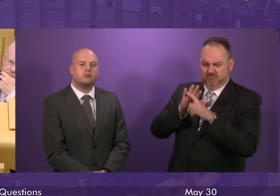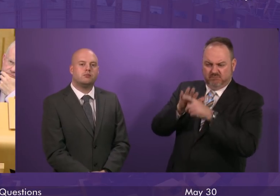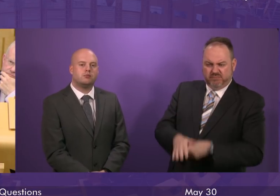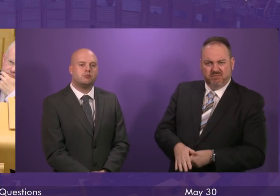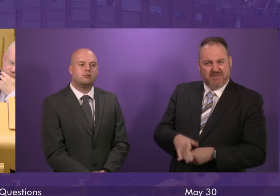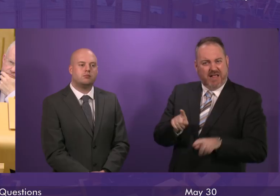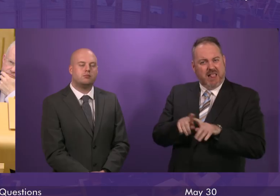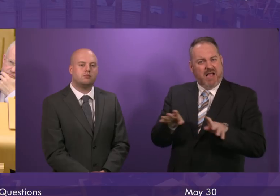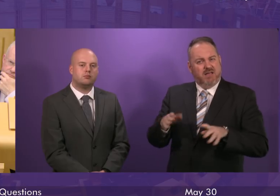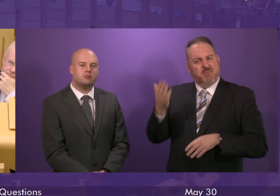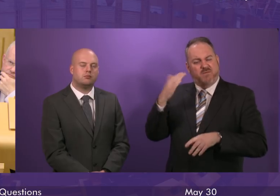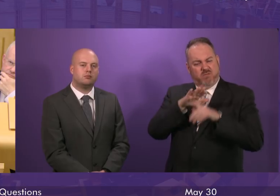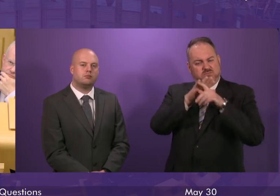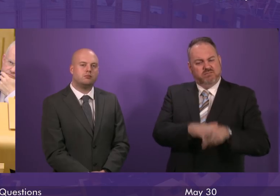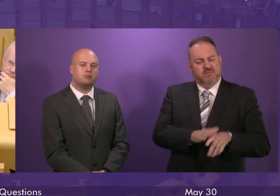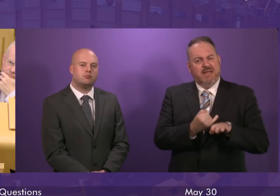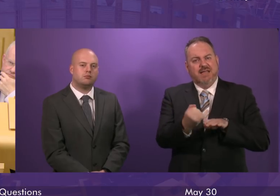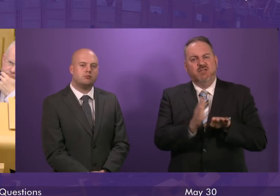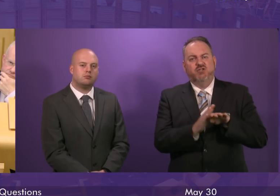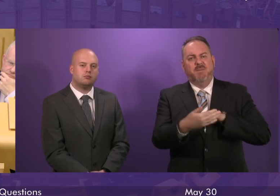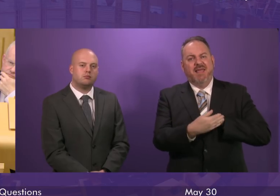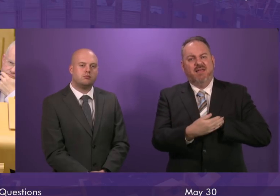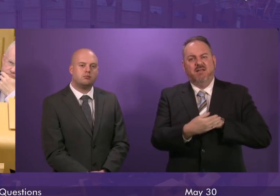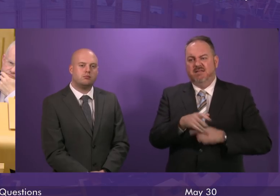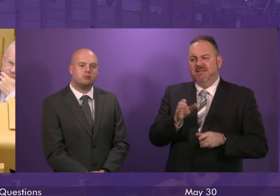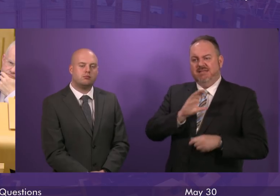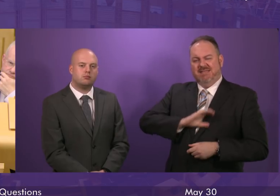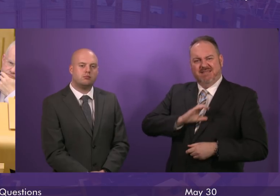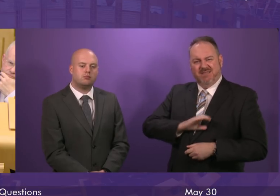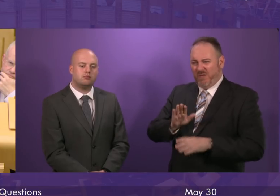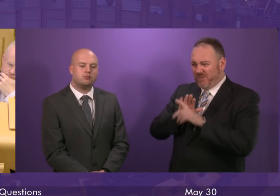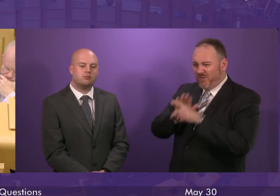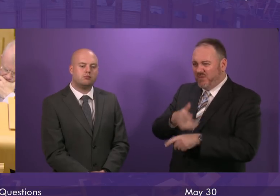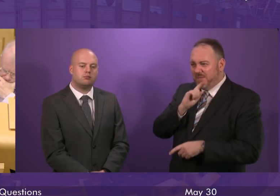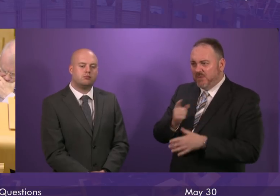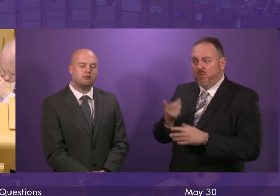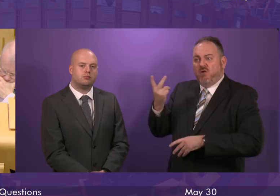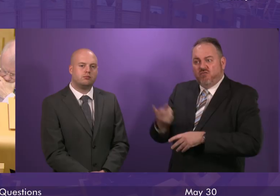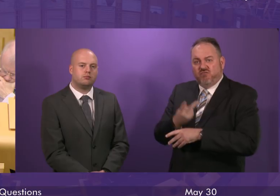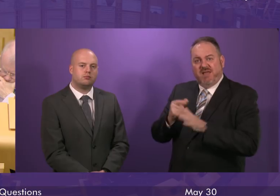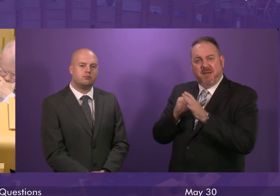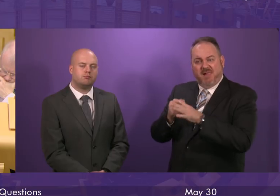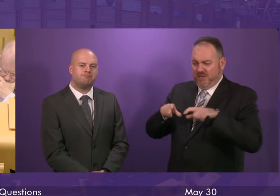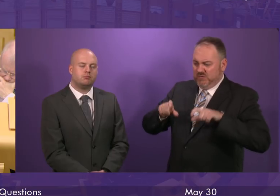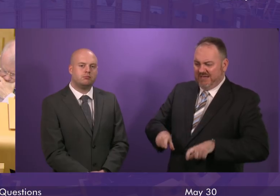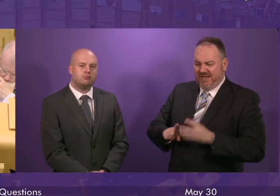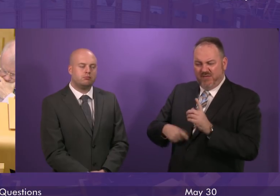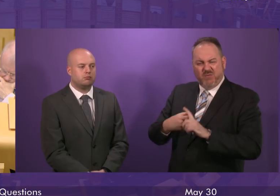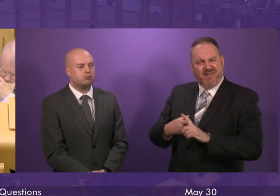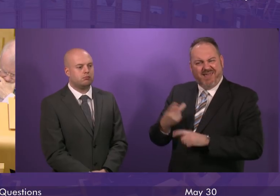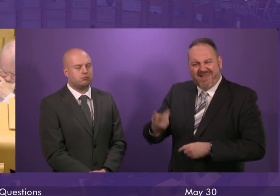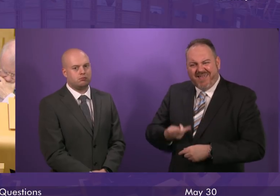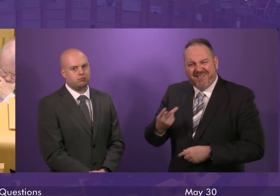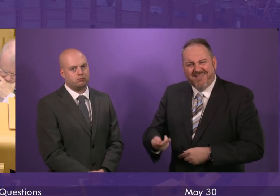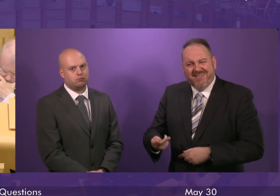not a salutary warning that we should not be making EU citizens have to apply to remain in their home and further have the Tories learnt nothing from last